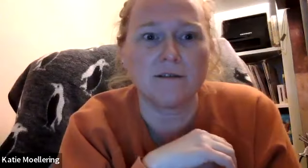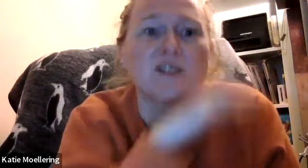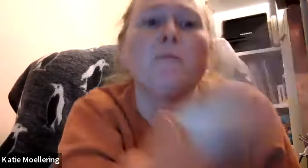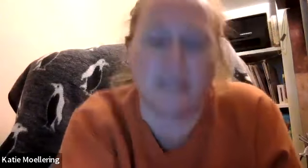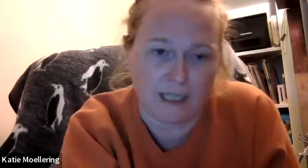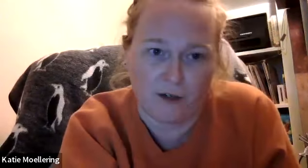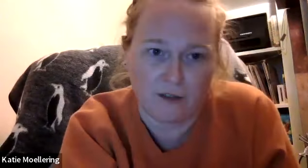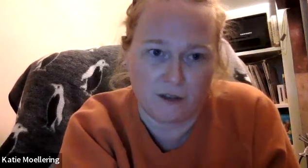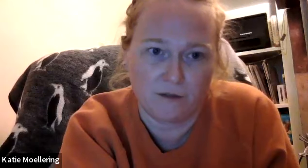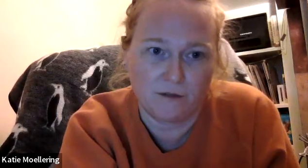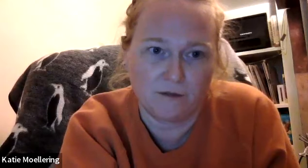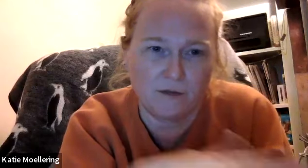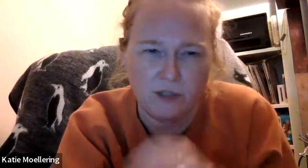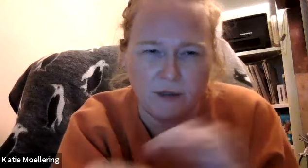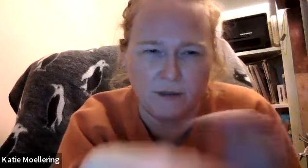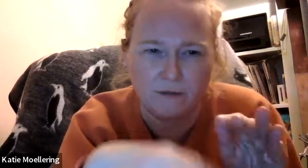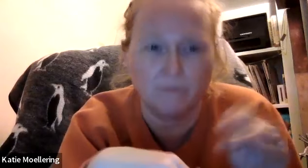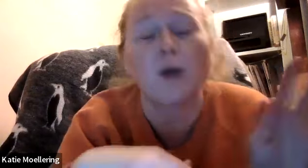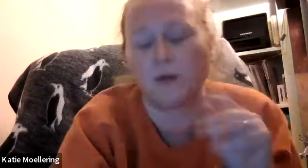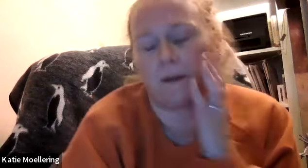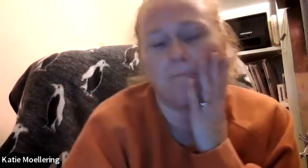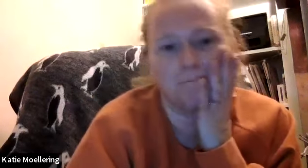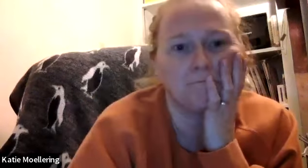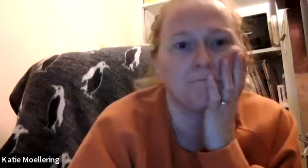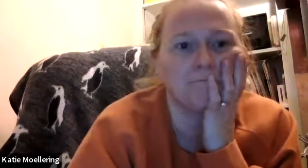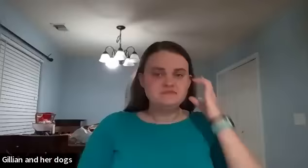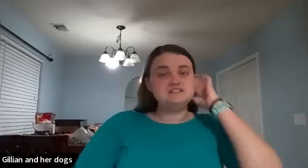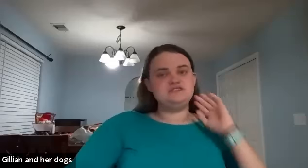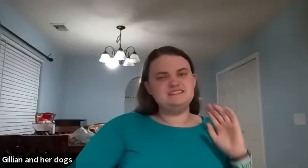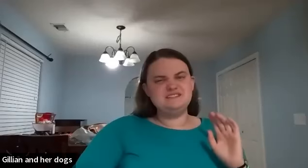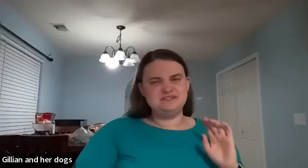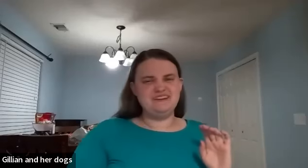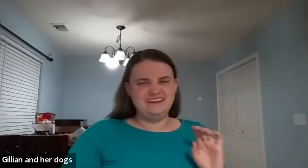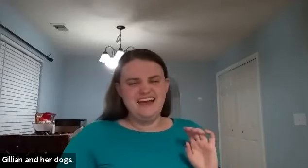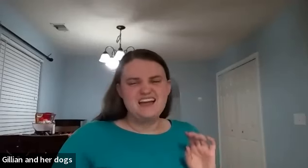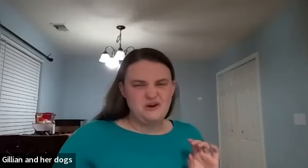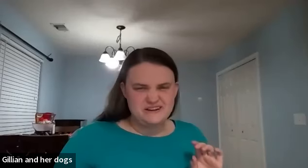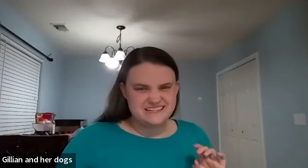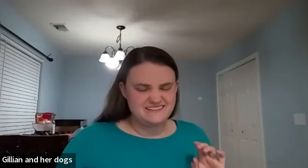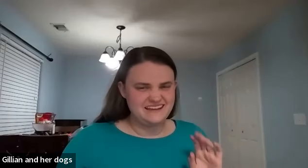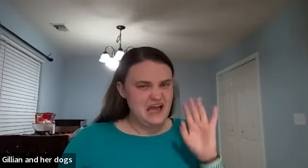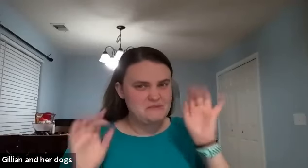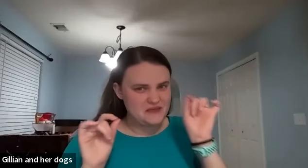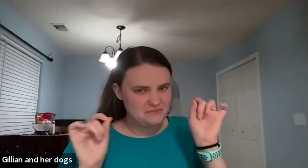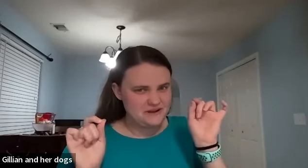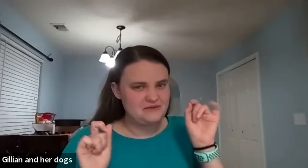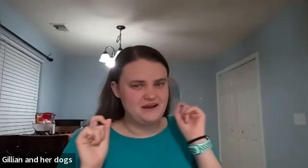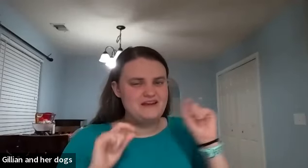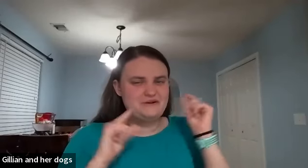someone's character do you see those i do i see what you mean i always think like i'm at that point now where every